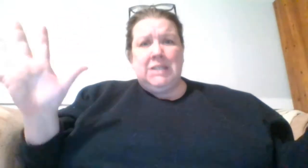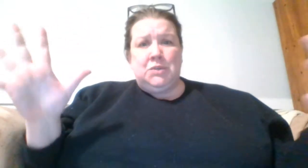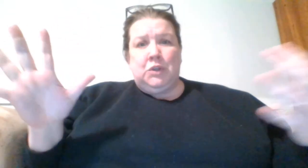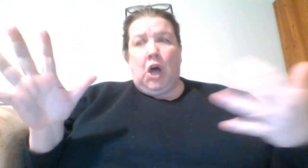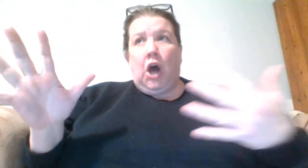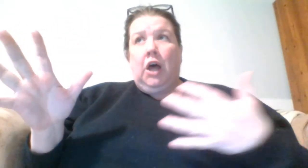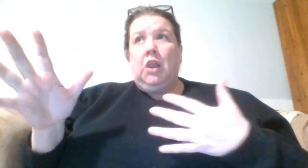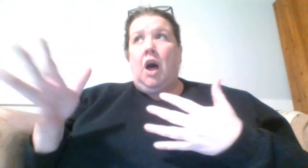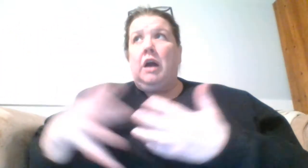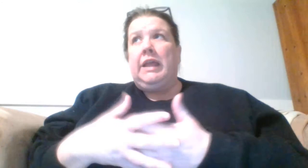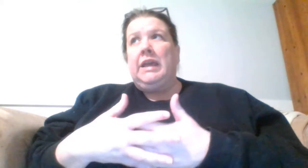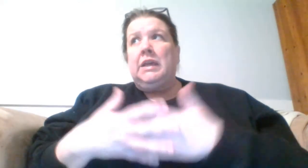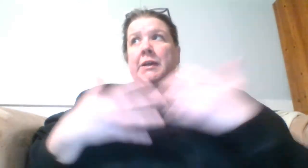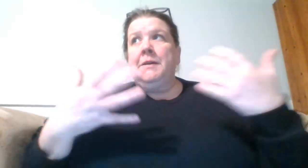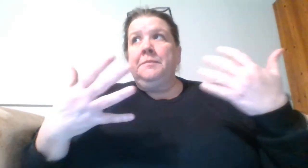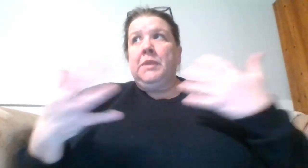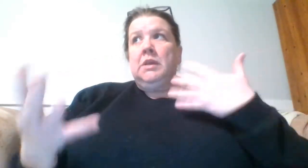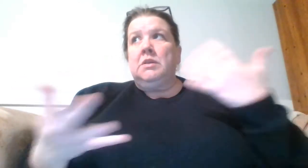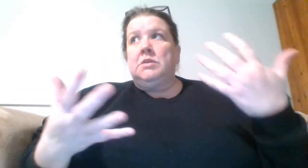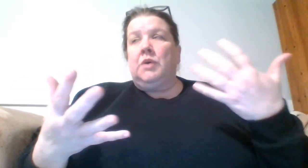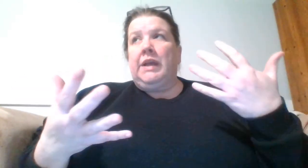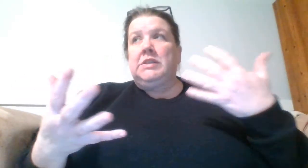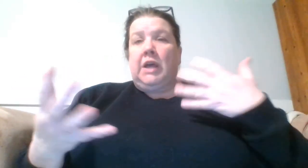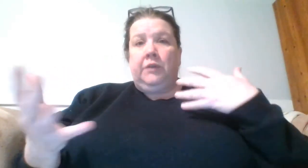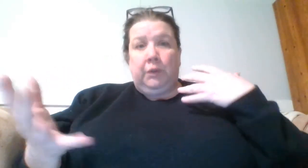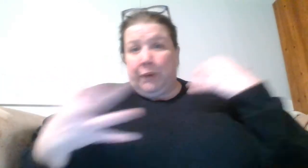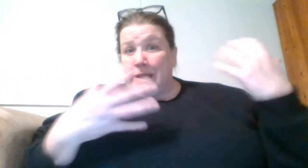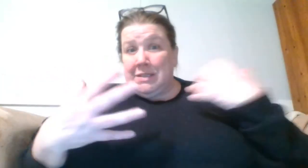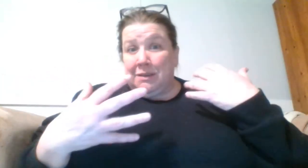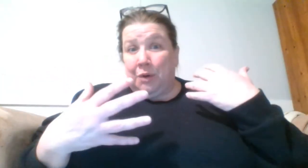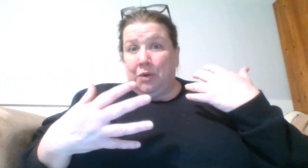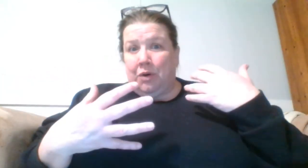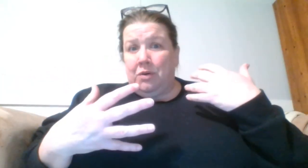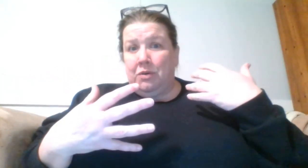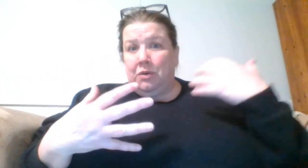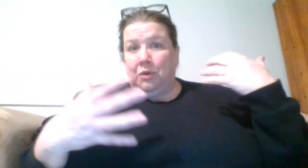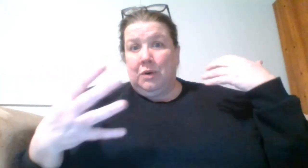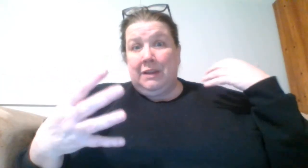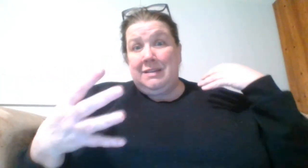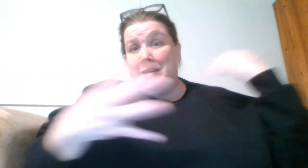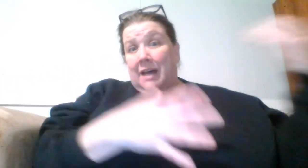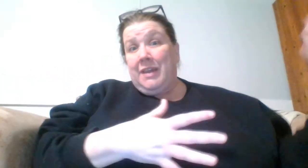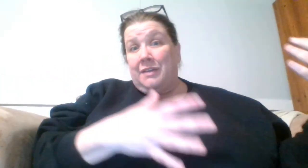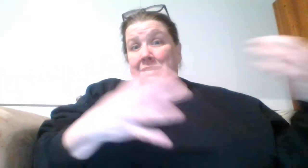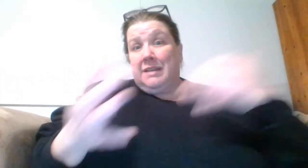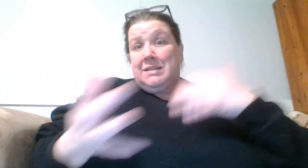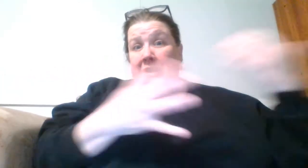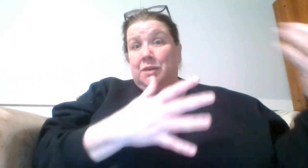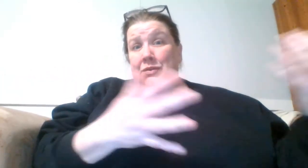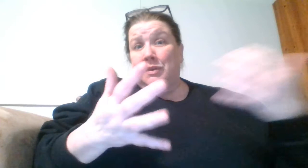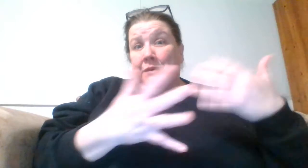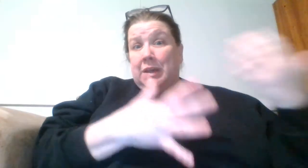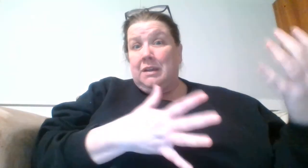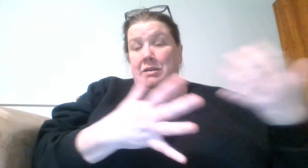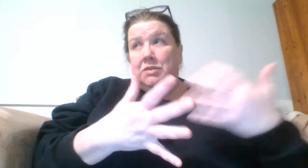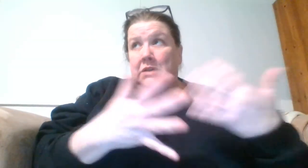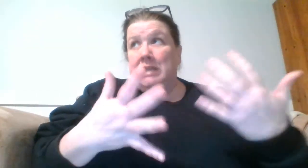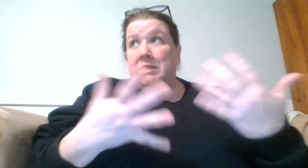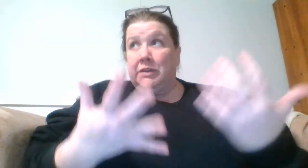It's long, like, so I generally race local or at least on the other side of the state so that we can easily